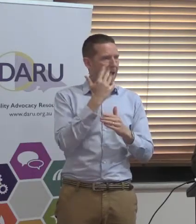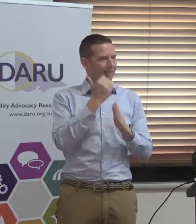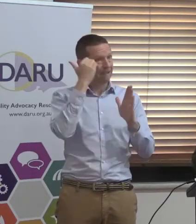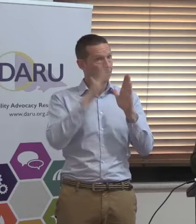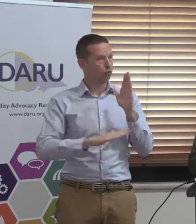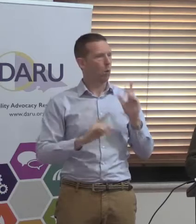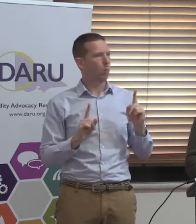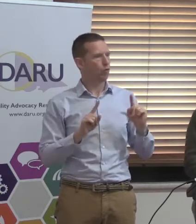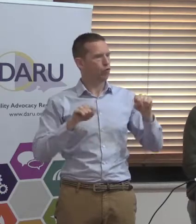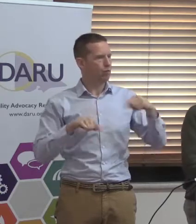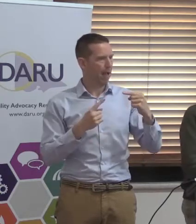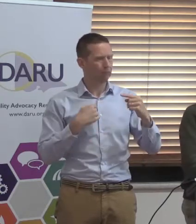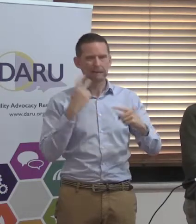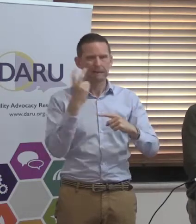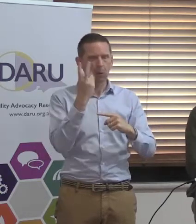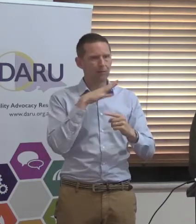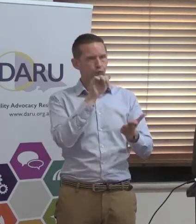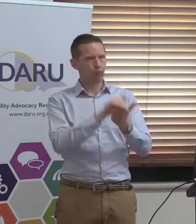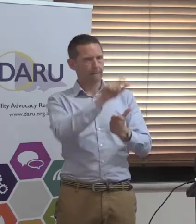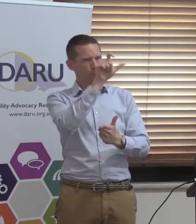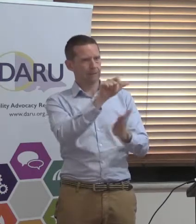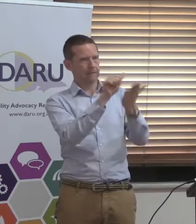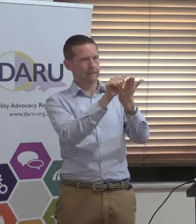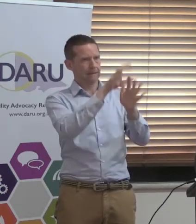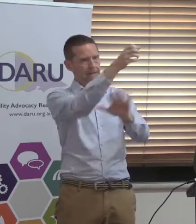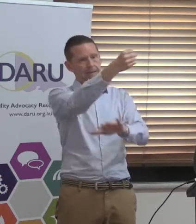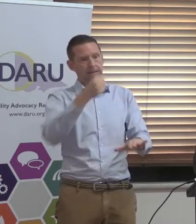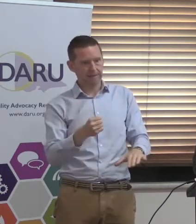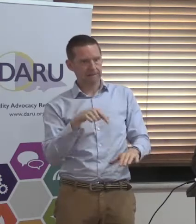The challenge is how to get hold of that person and find out what that information actually is.